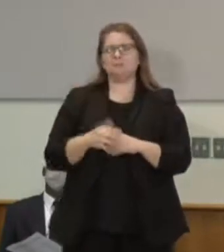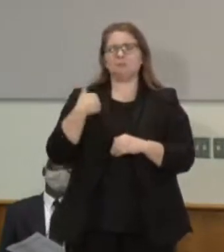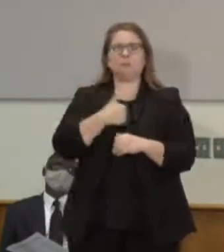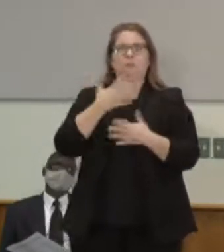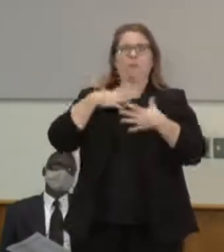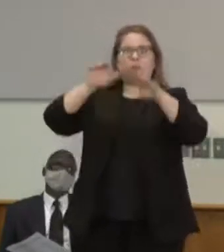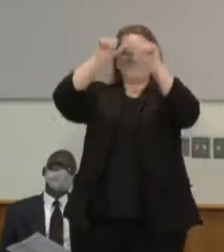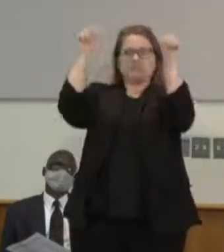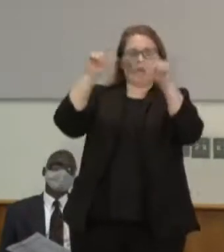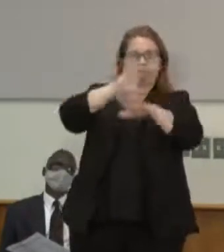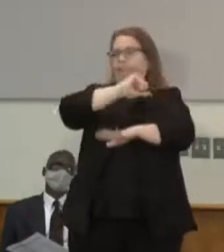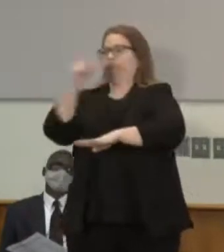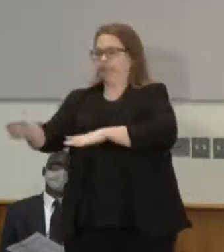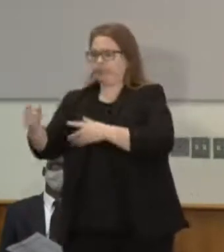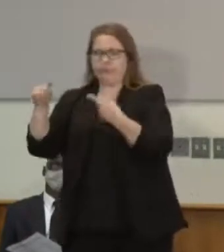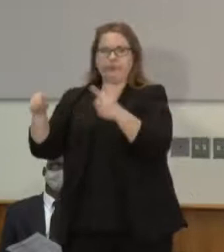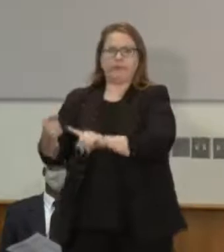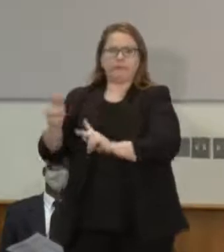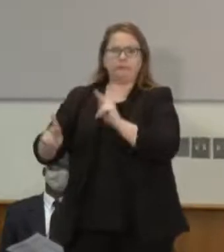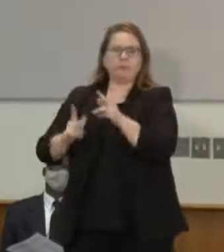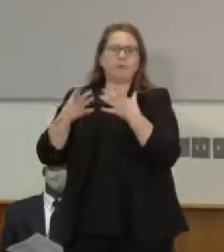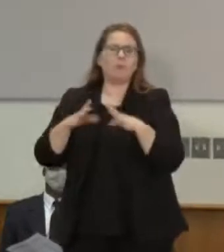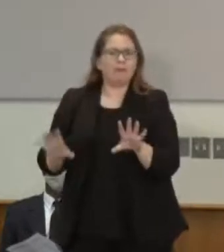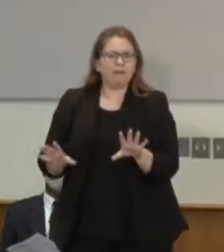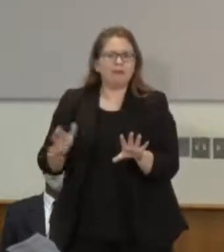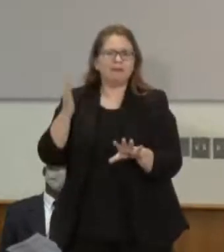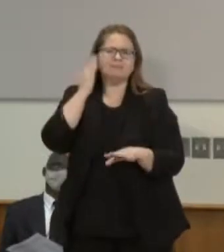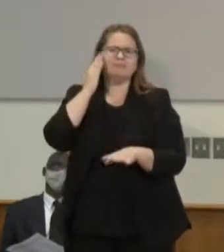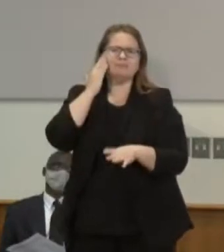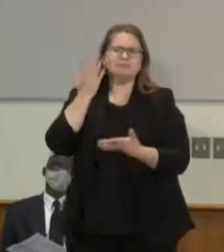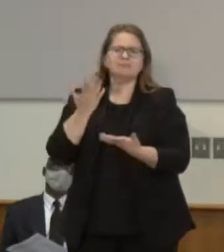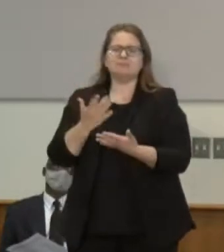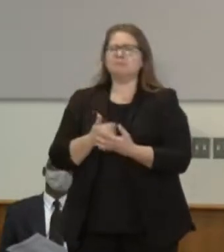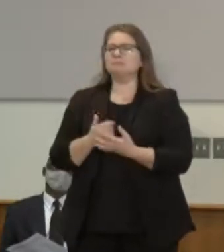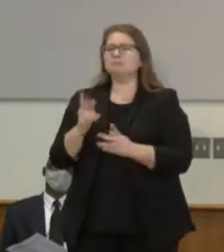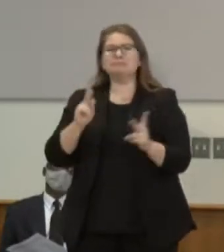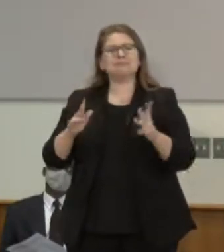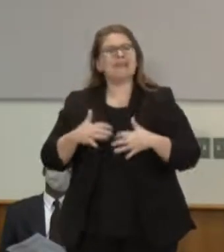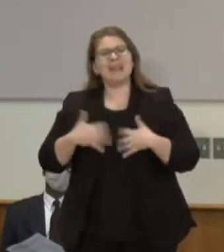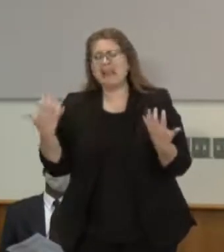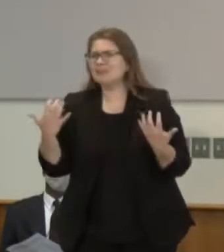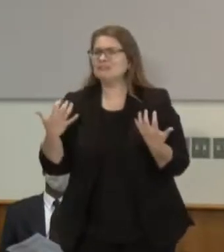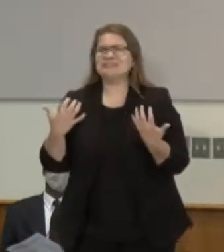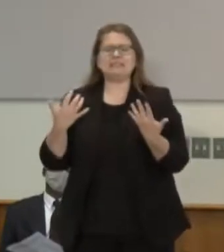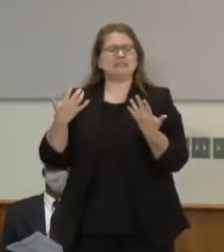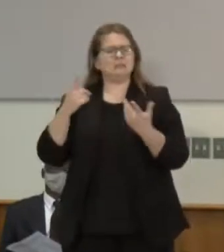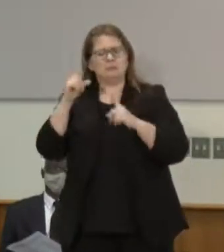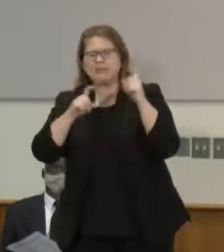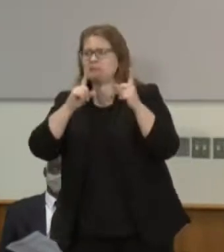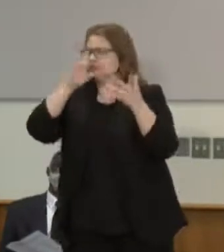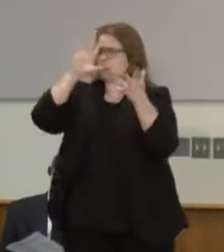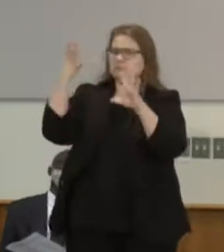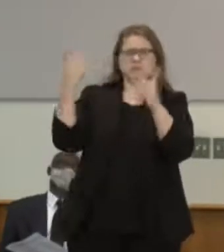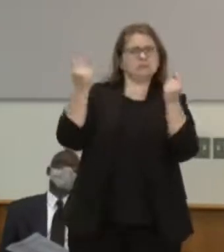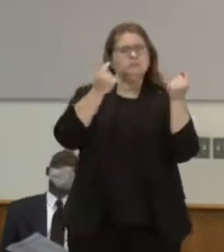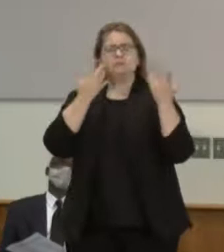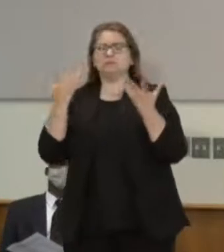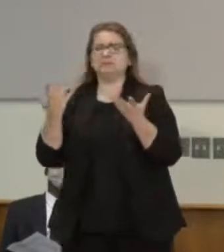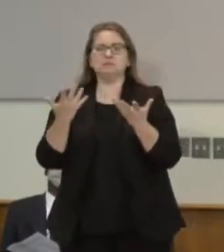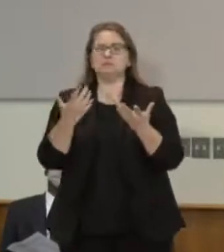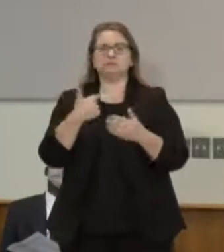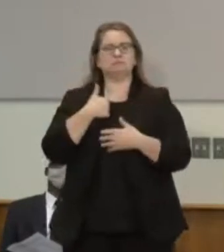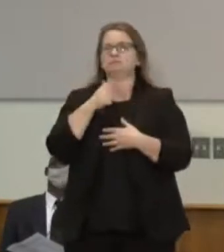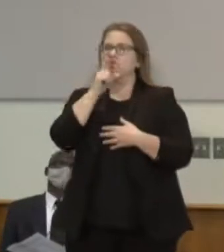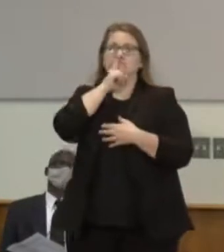many of us were surprised it wasn't anchored I mean there's a lot of questions that come out of this but I'm not saying that we're going to condone it but I think the